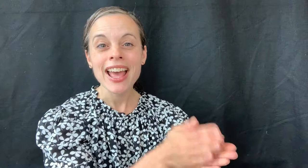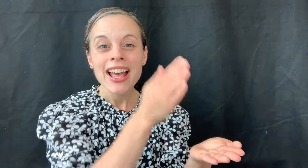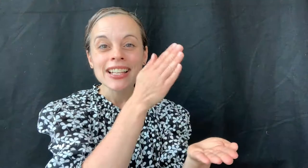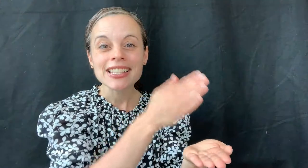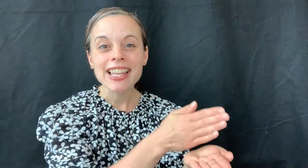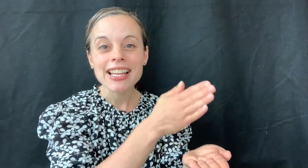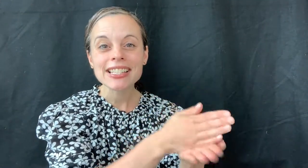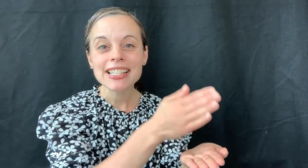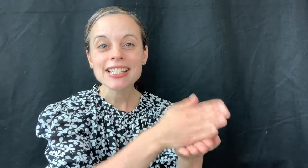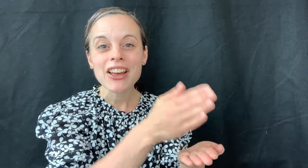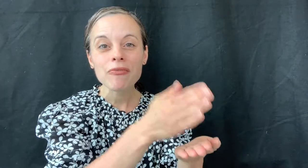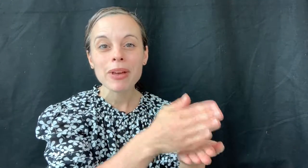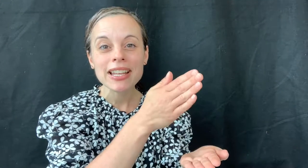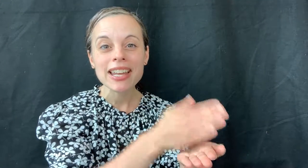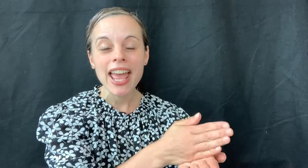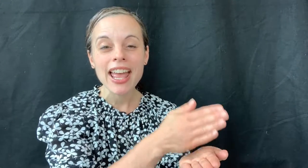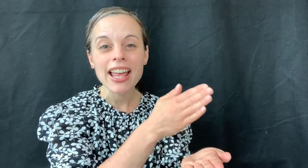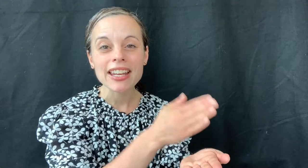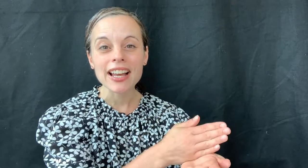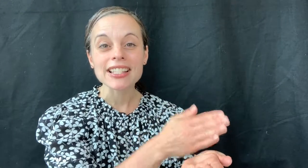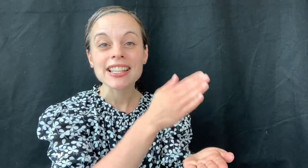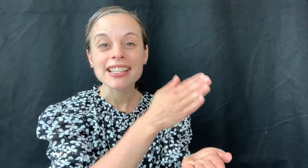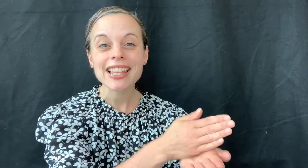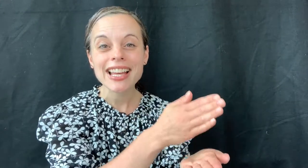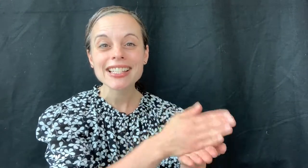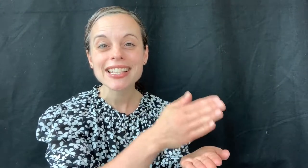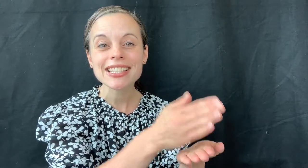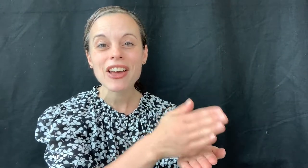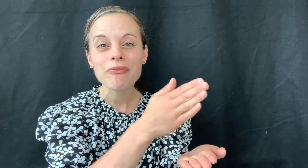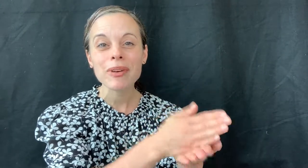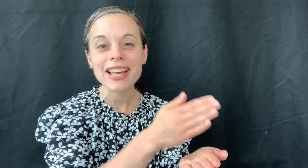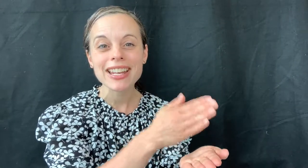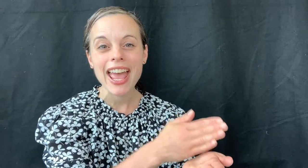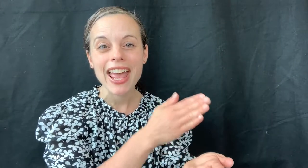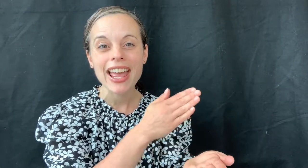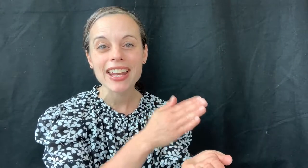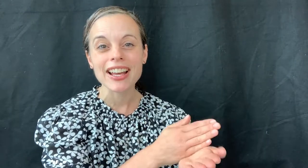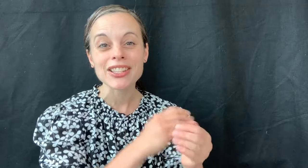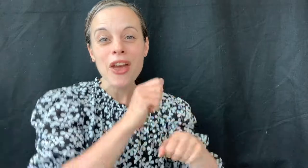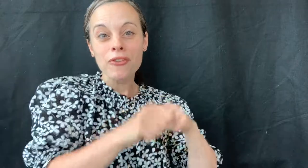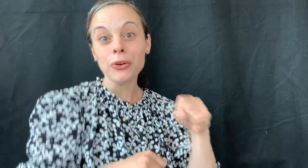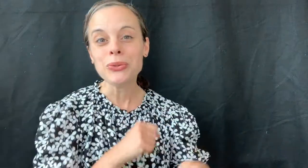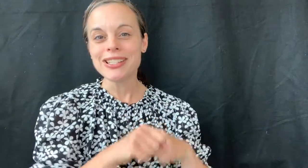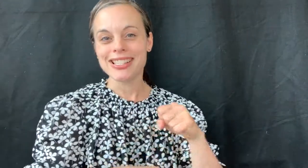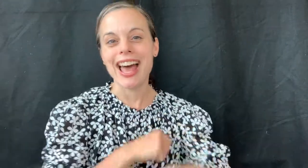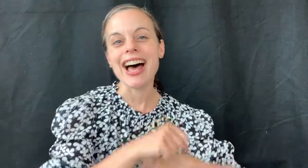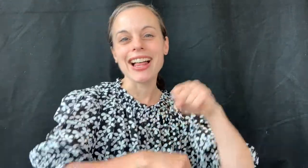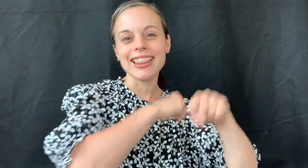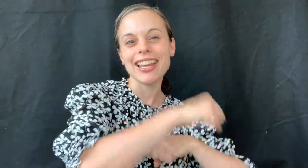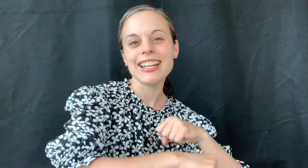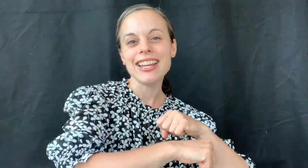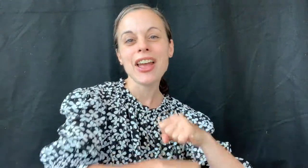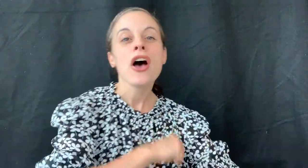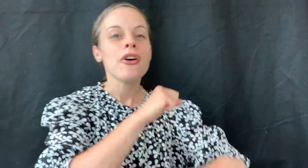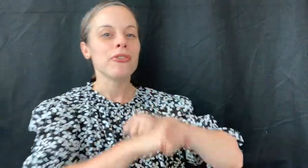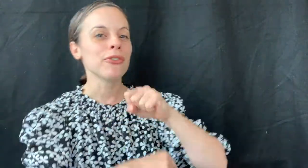slices of bananas, slices of bananas, fruit salad, fruit